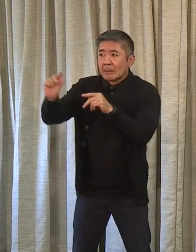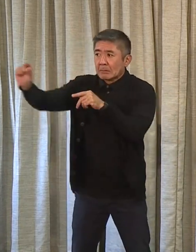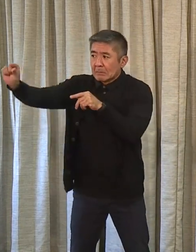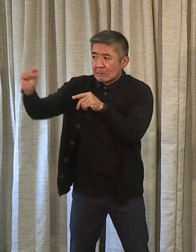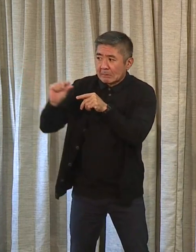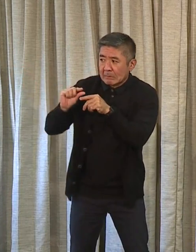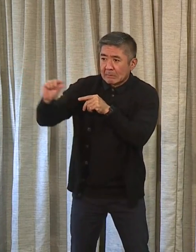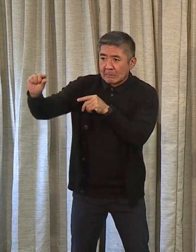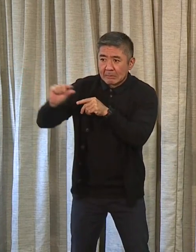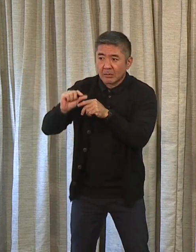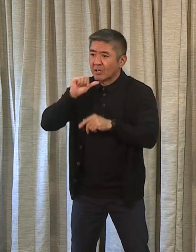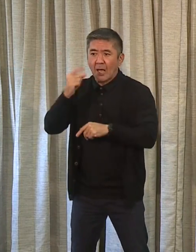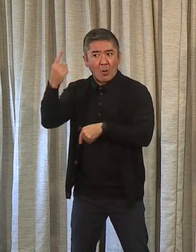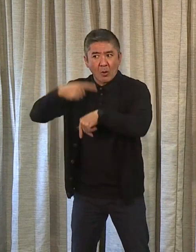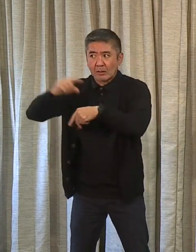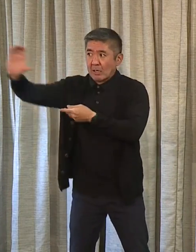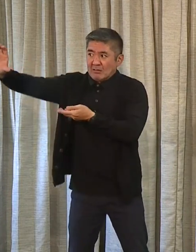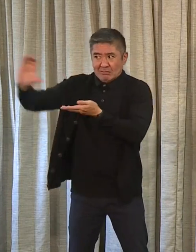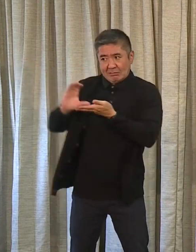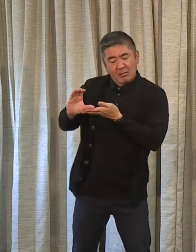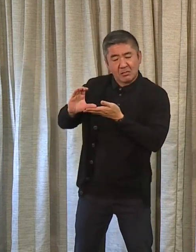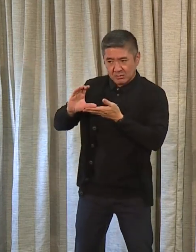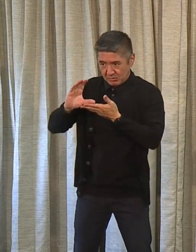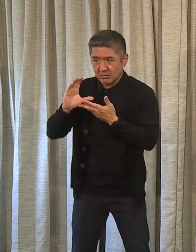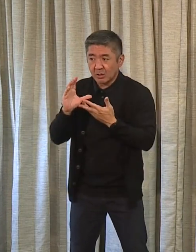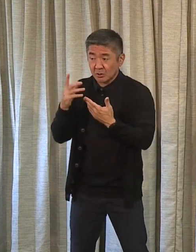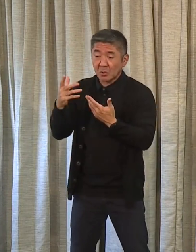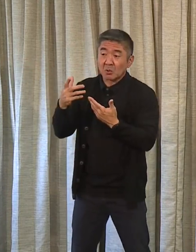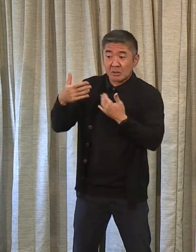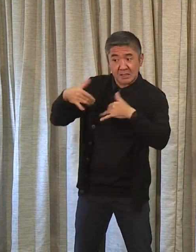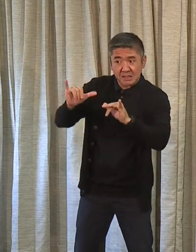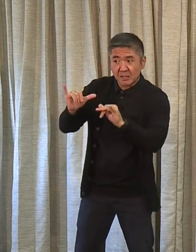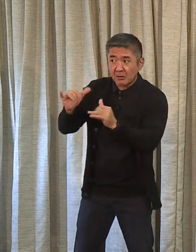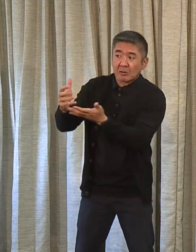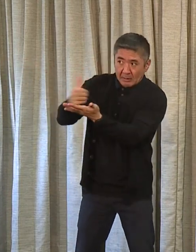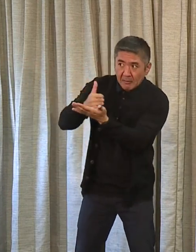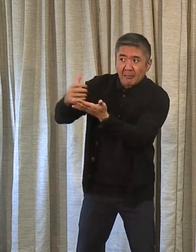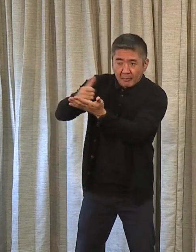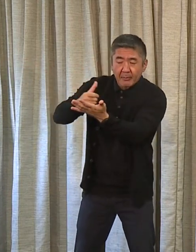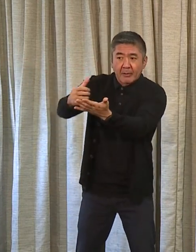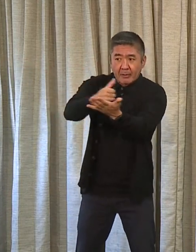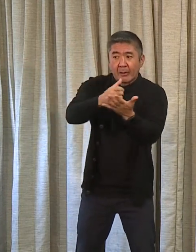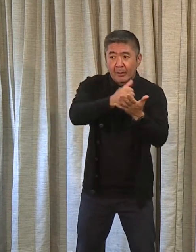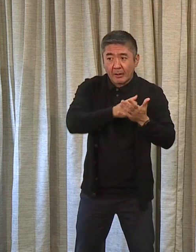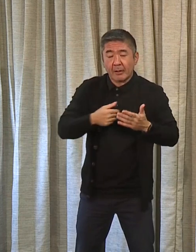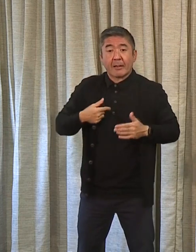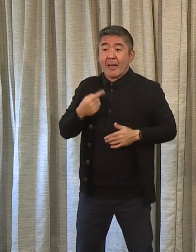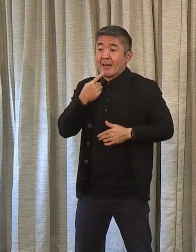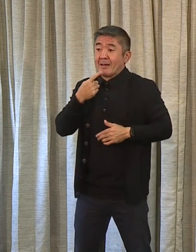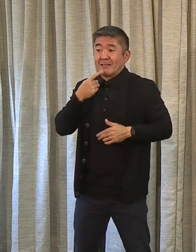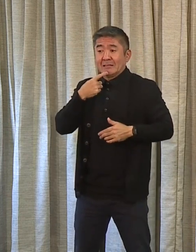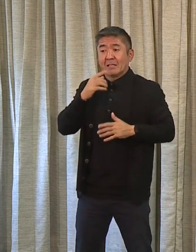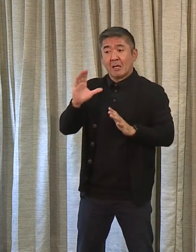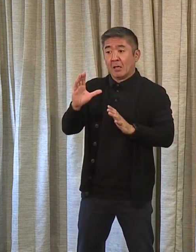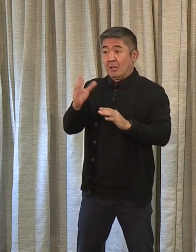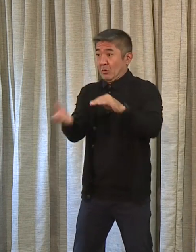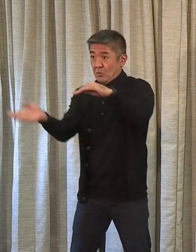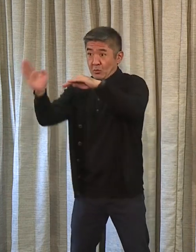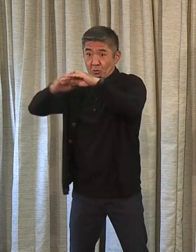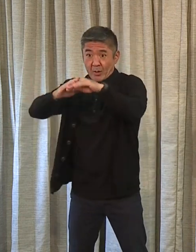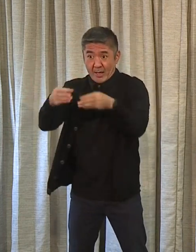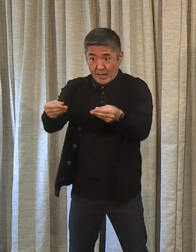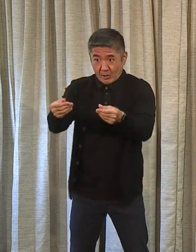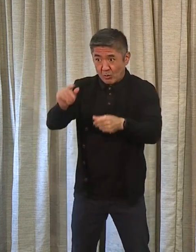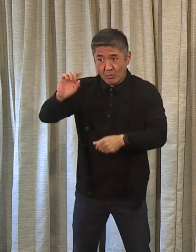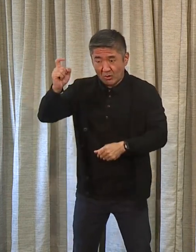property taxes. Thus far, we're receiving those funds well. As we've said throughout the campaign, I'll say it again, we're not going to raise property taxes.